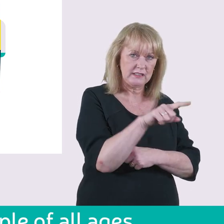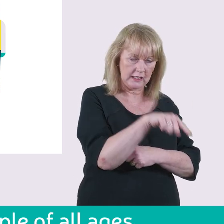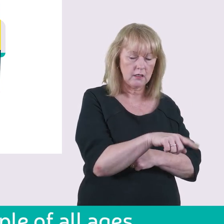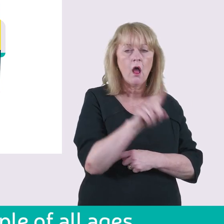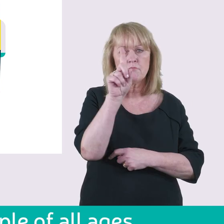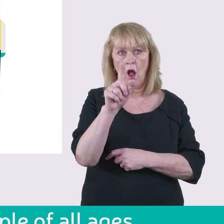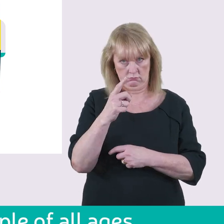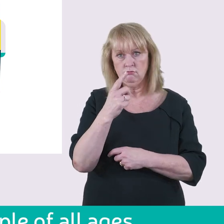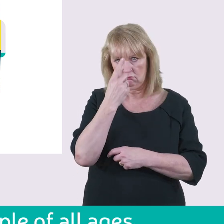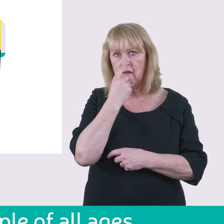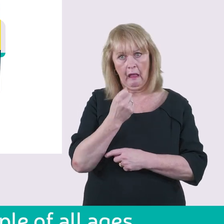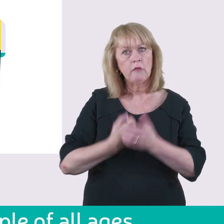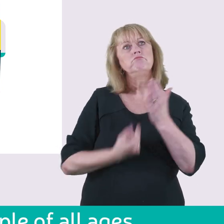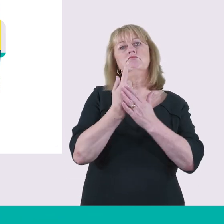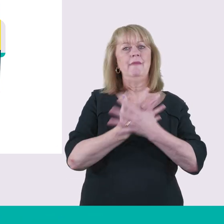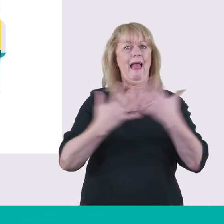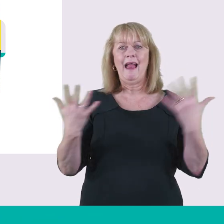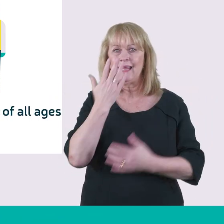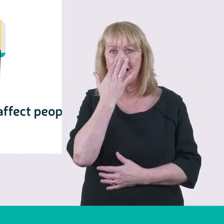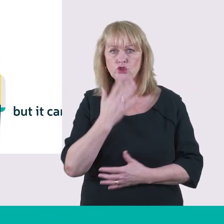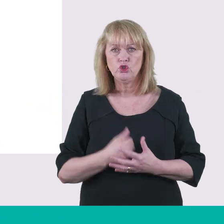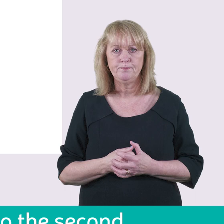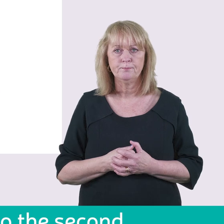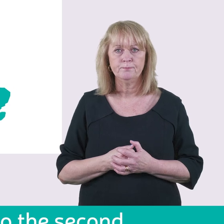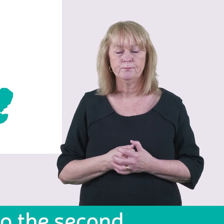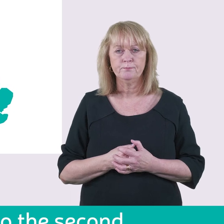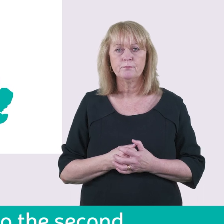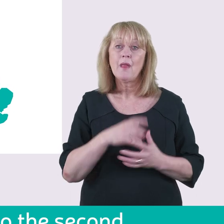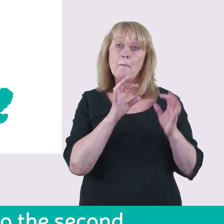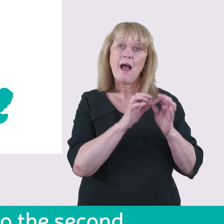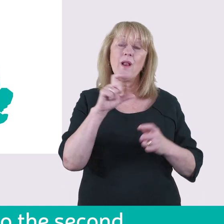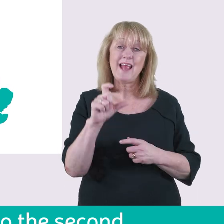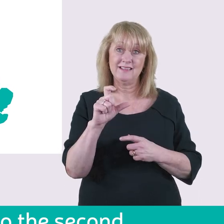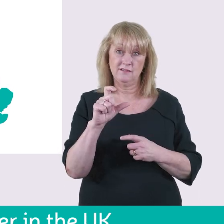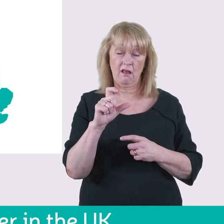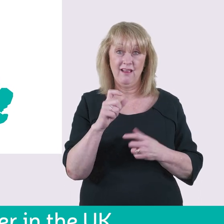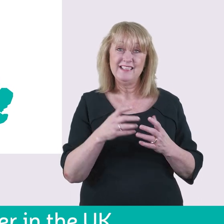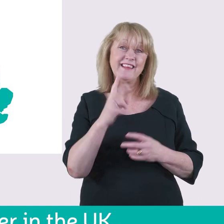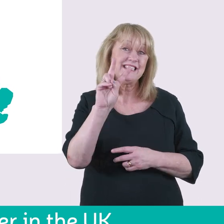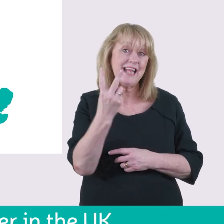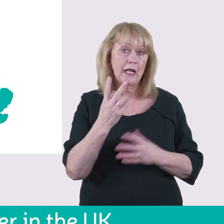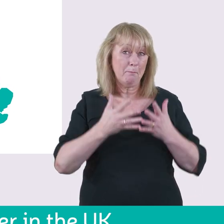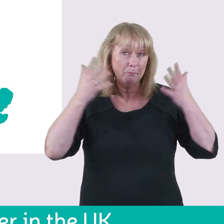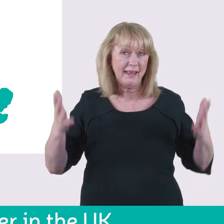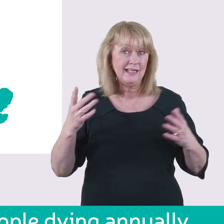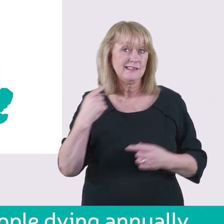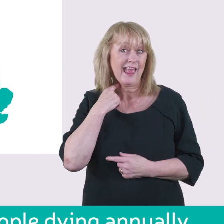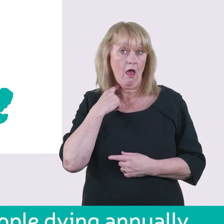can affect people of all ages. Bowel cancer is also the second biggest cancer killer in the UK, with more